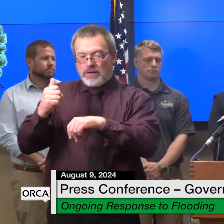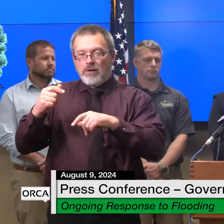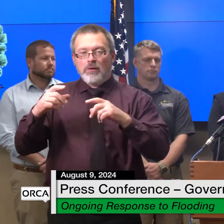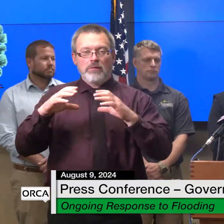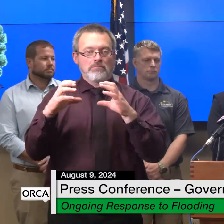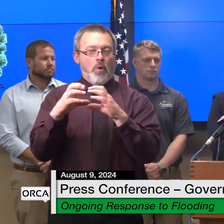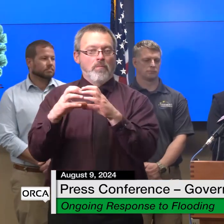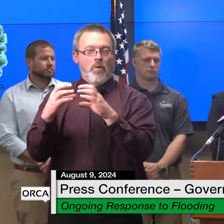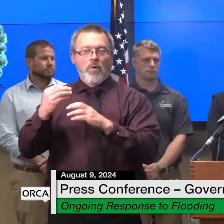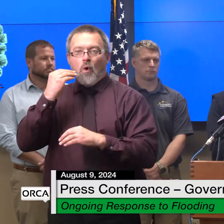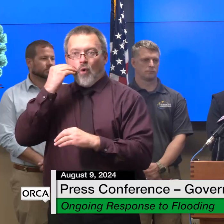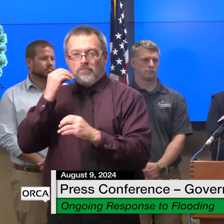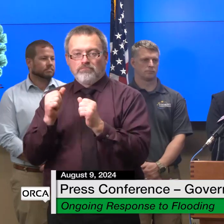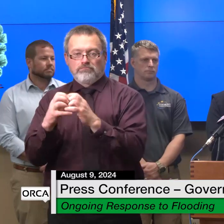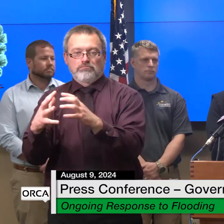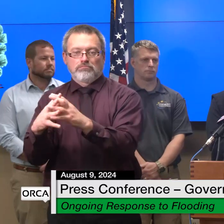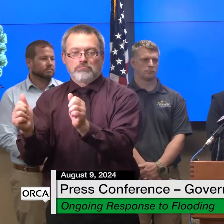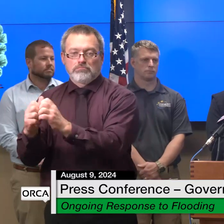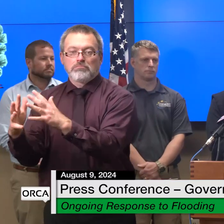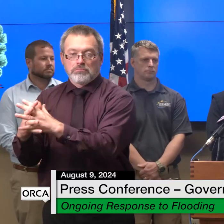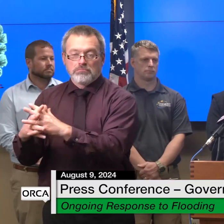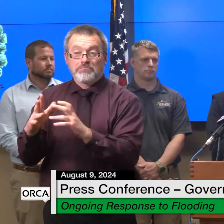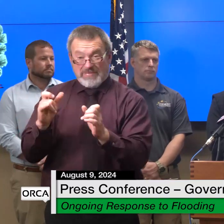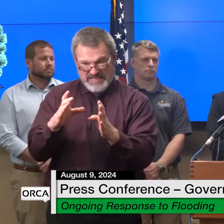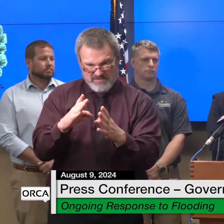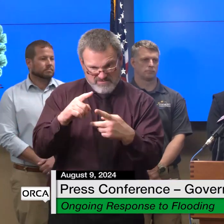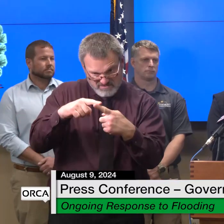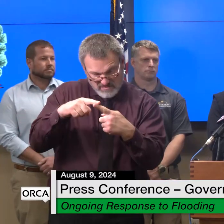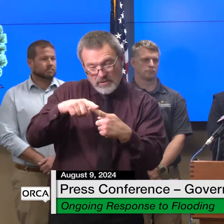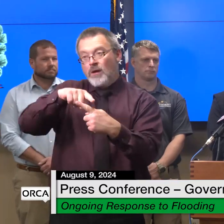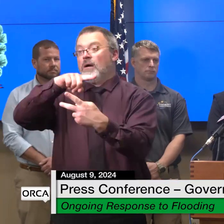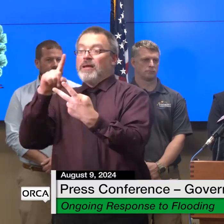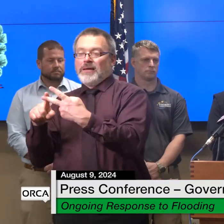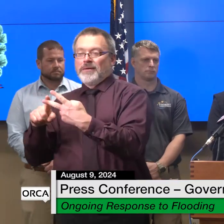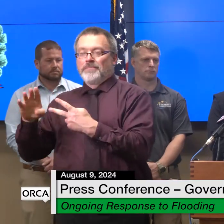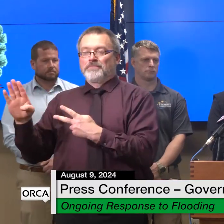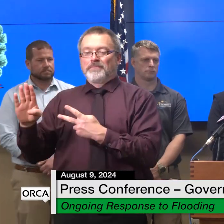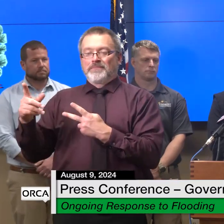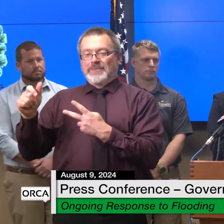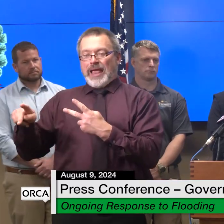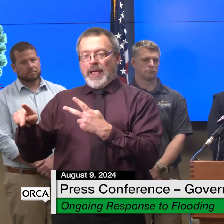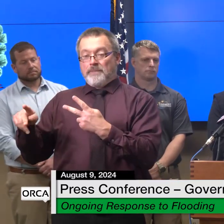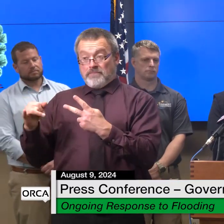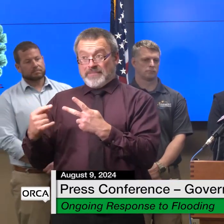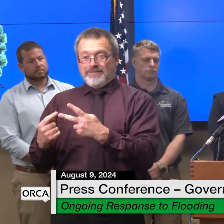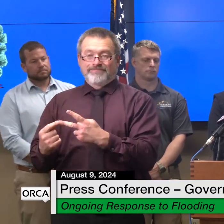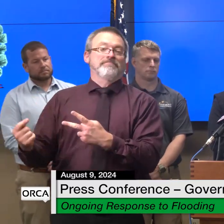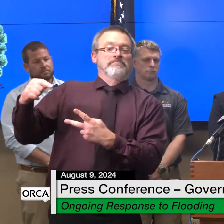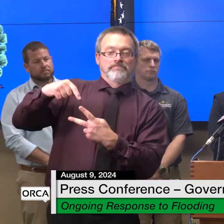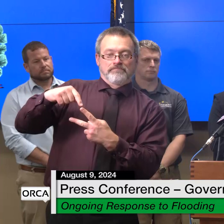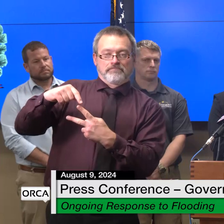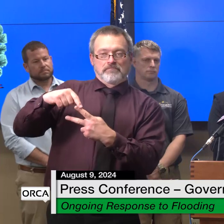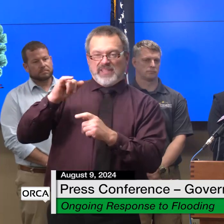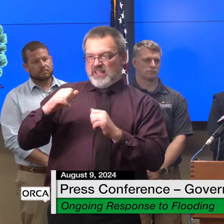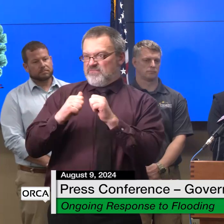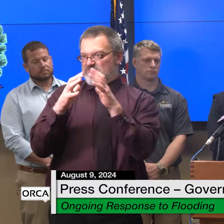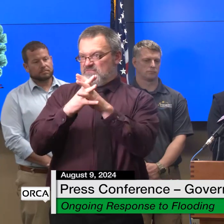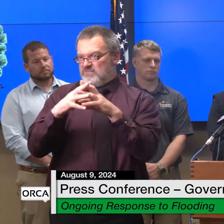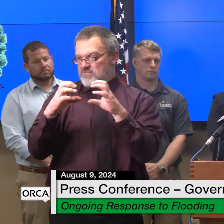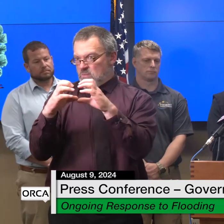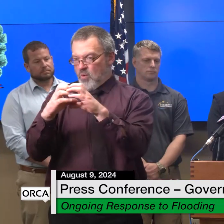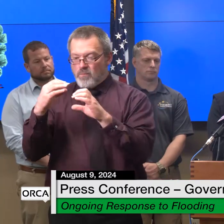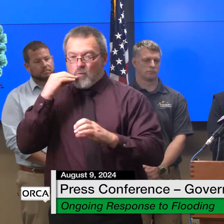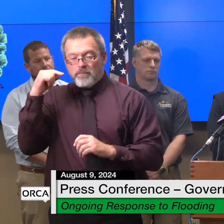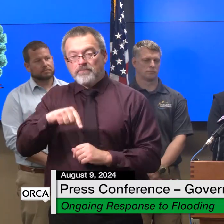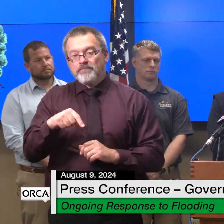first i'd like to talk about the rapid response mobile home infill program across agency effort that will be overseen